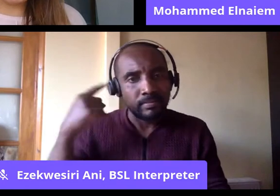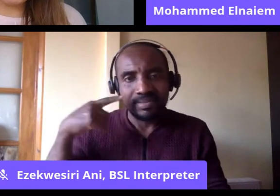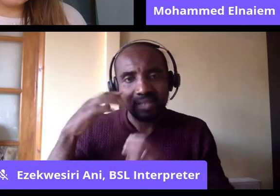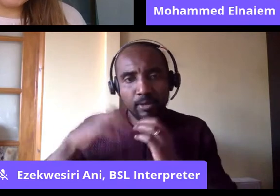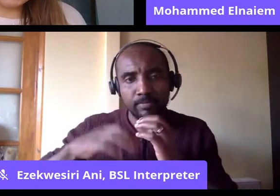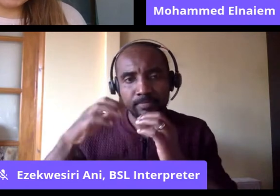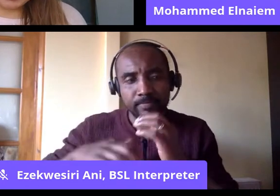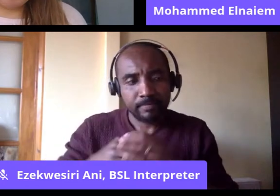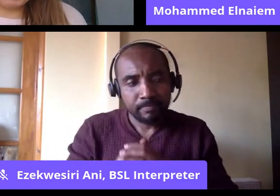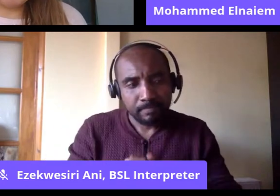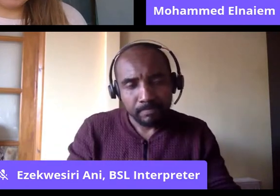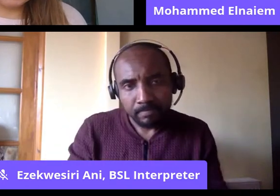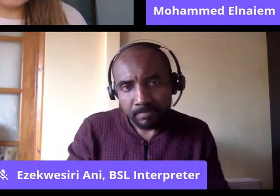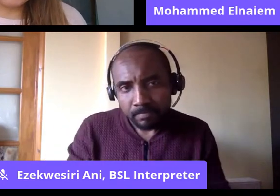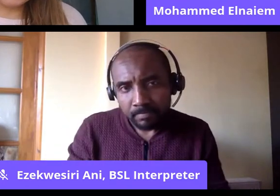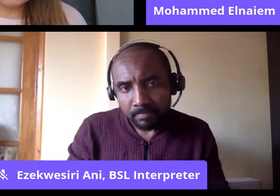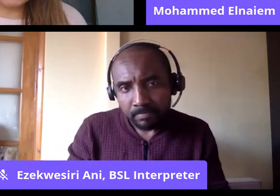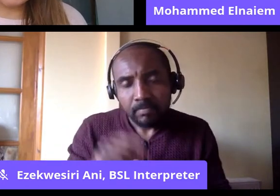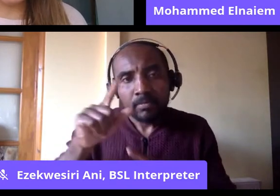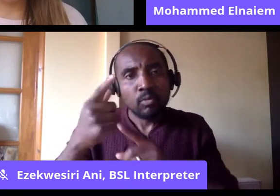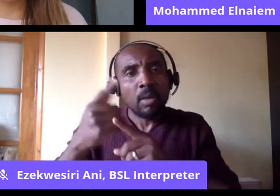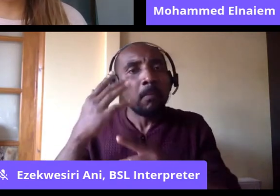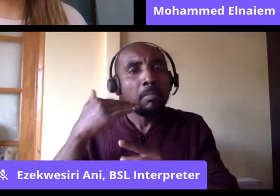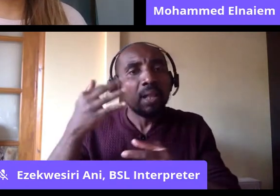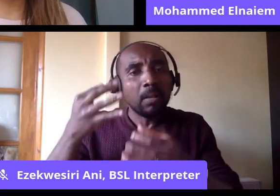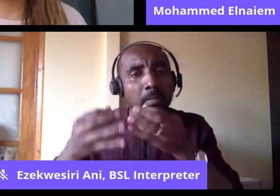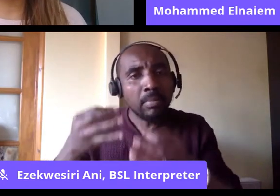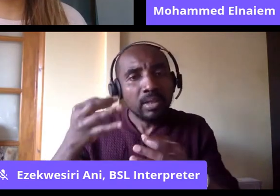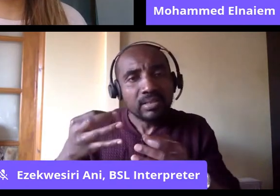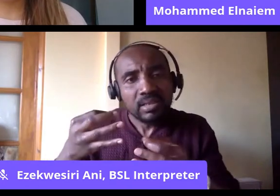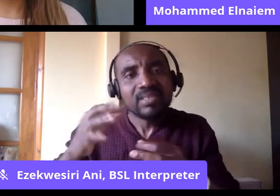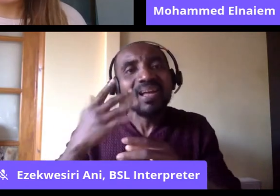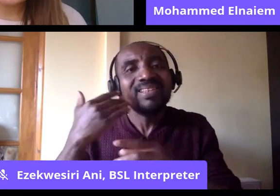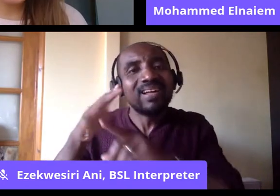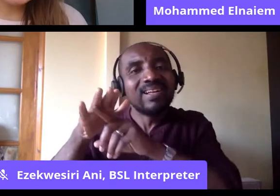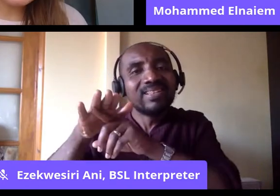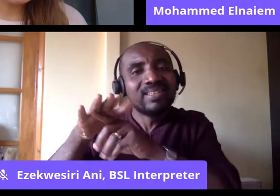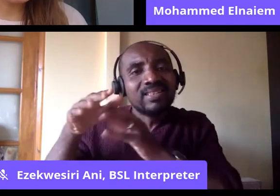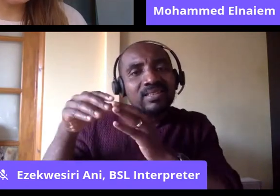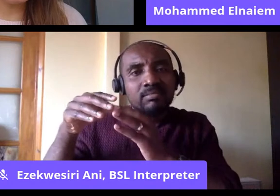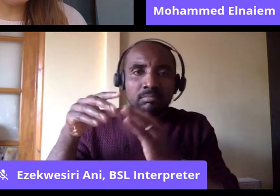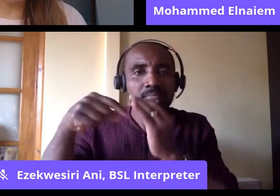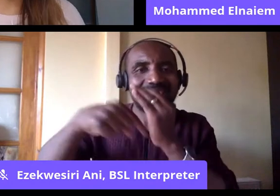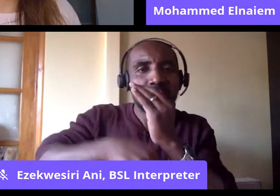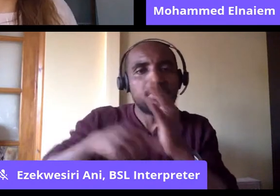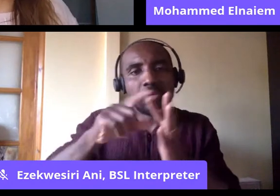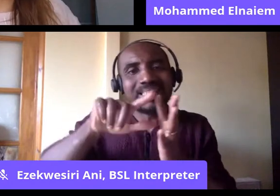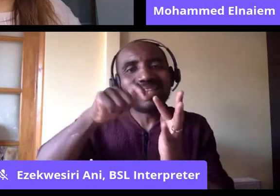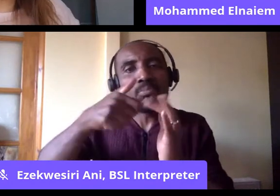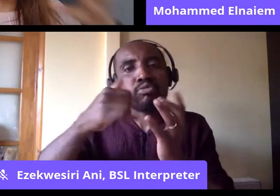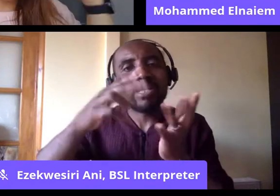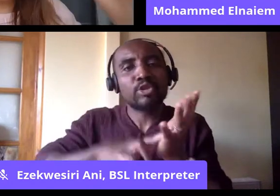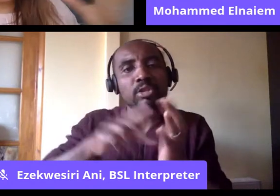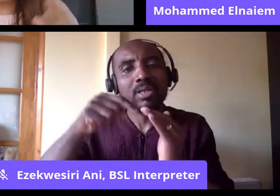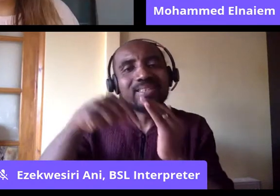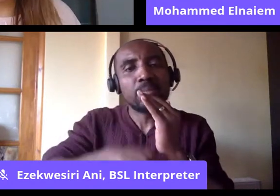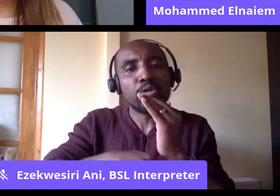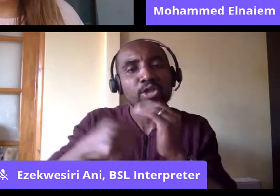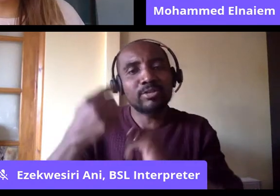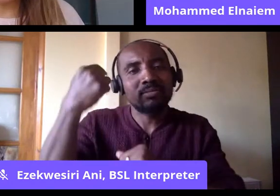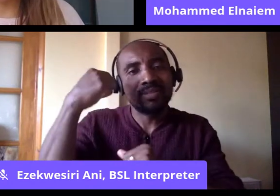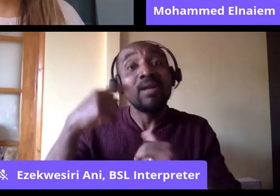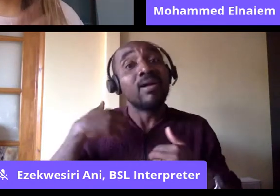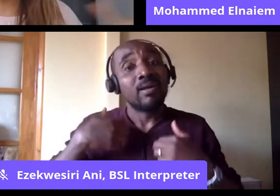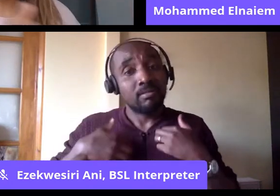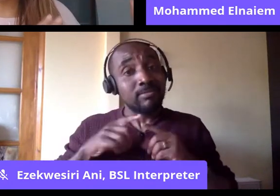for an international black politics in the discussion. So that's actually a nice discussion